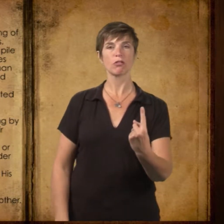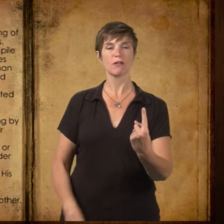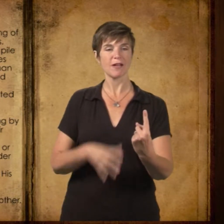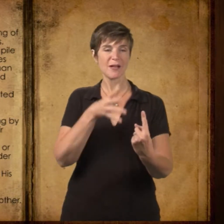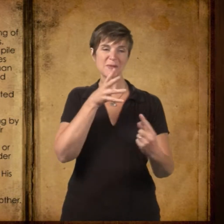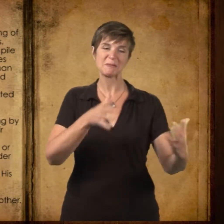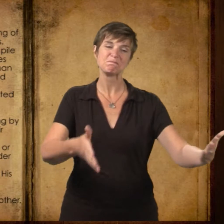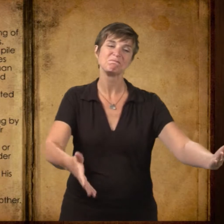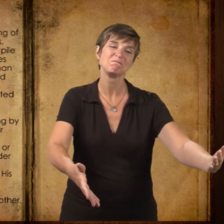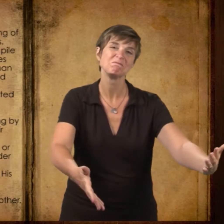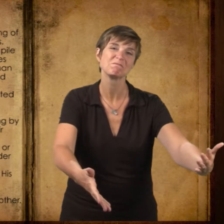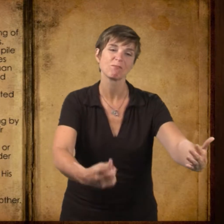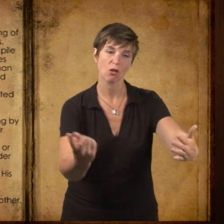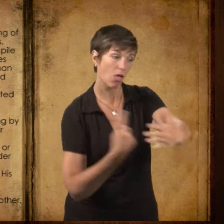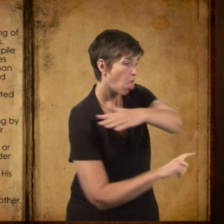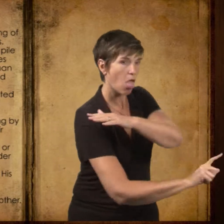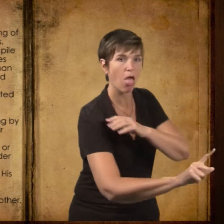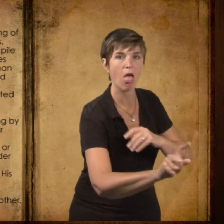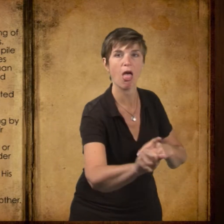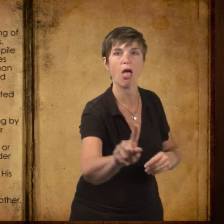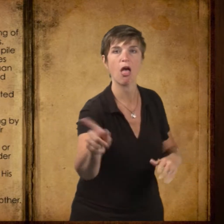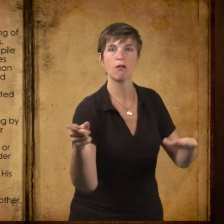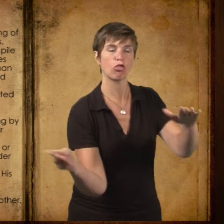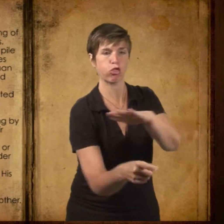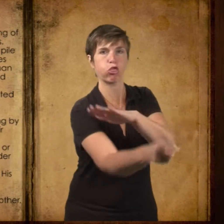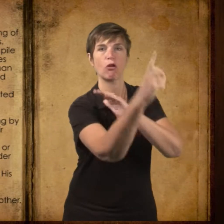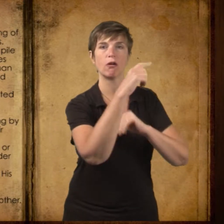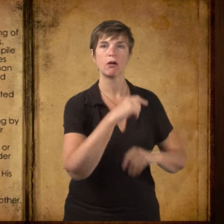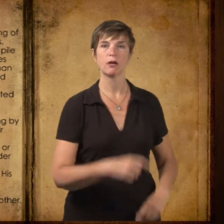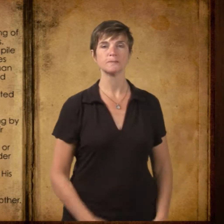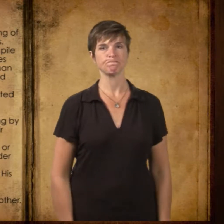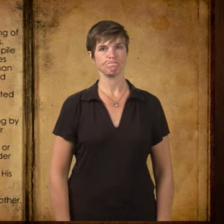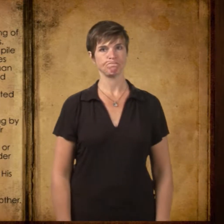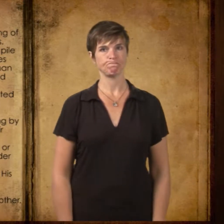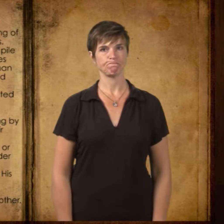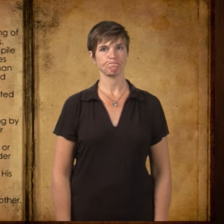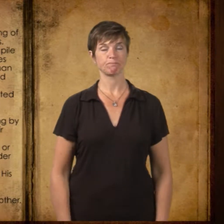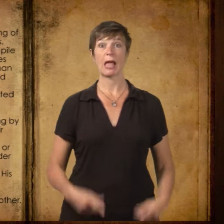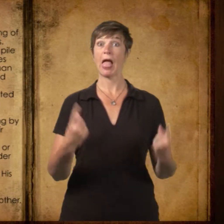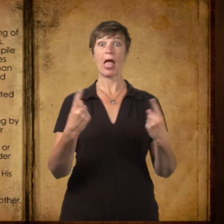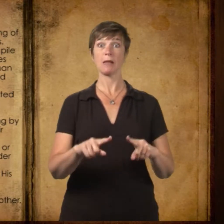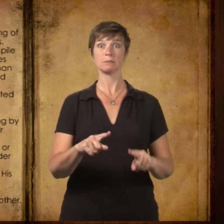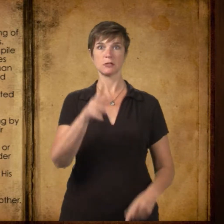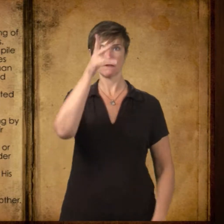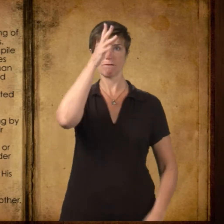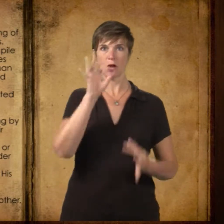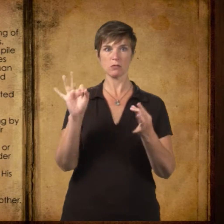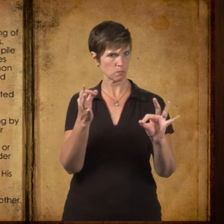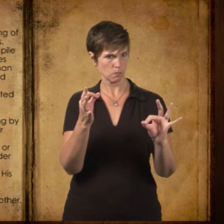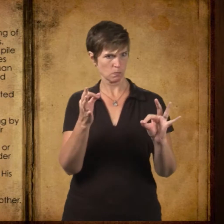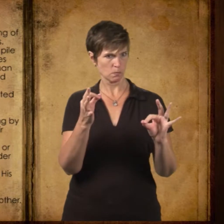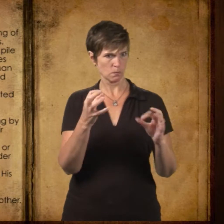His father spoke up sharply, and Bobby came quickly and took his place between his father and his oldest brother.